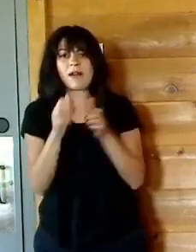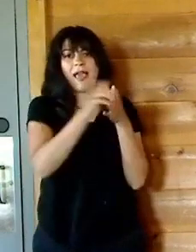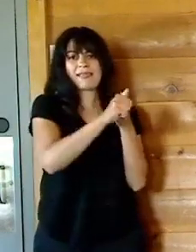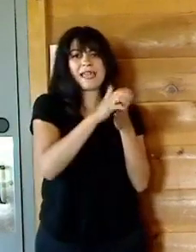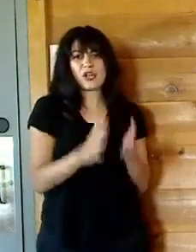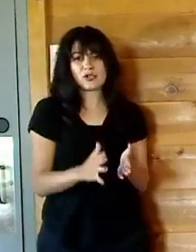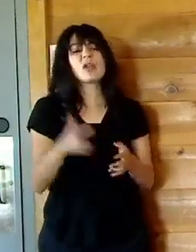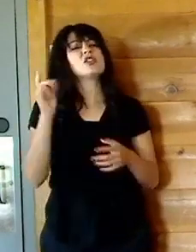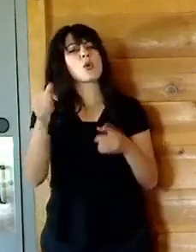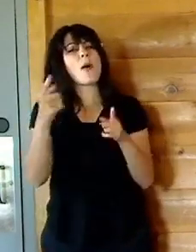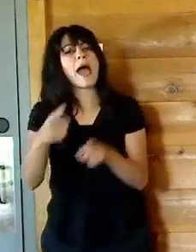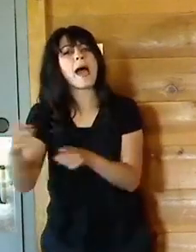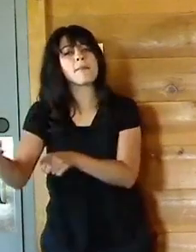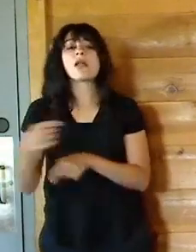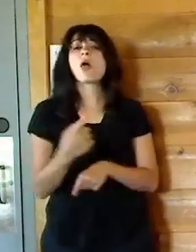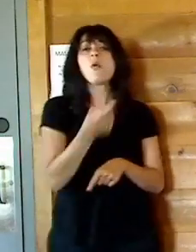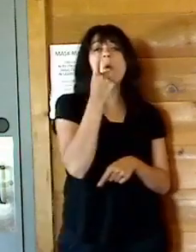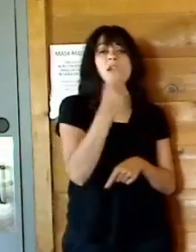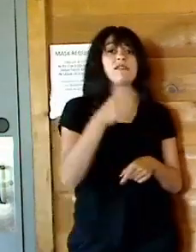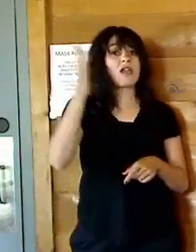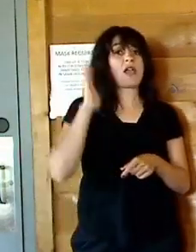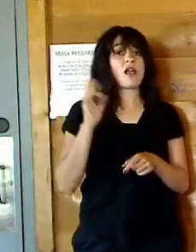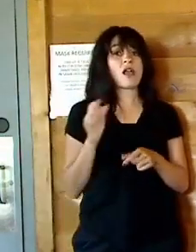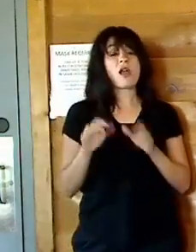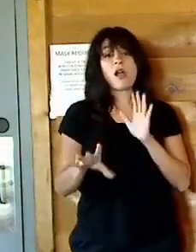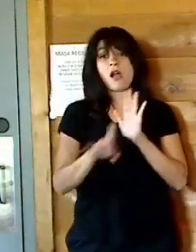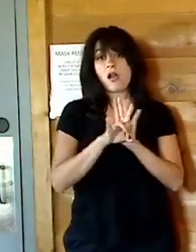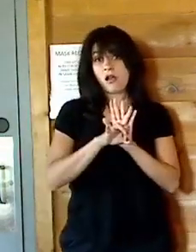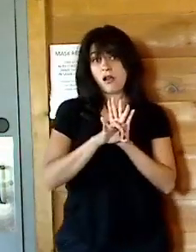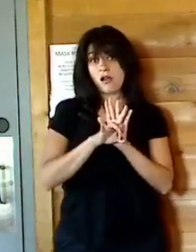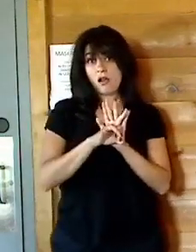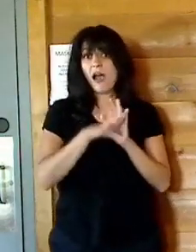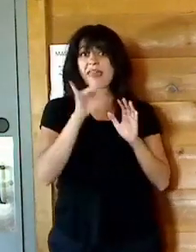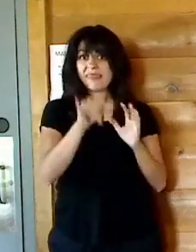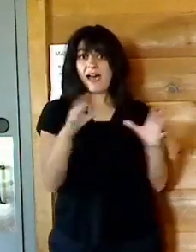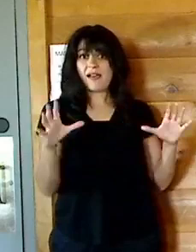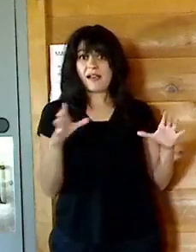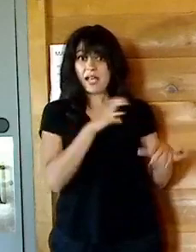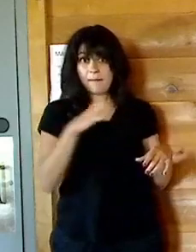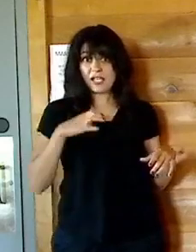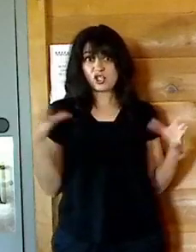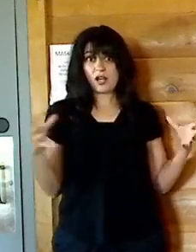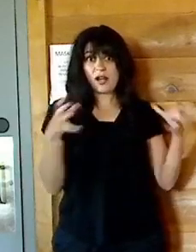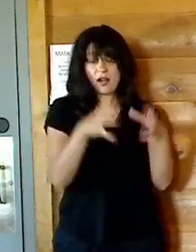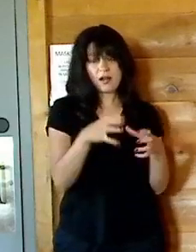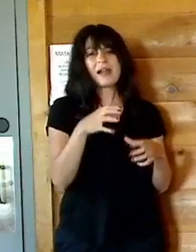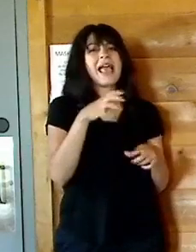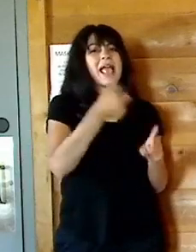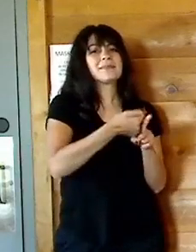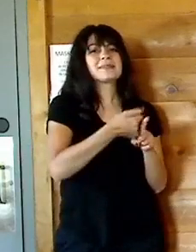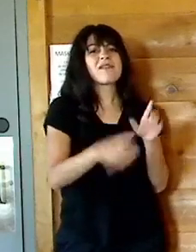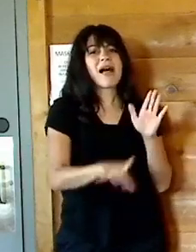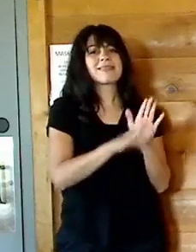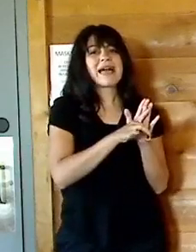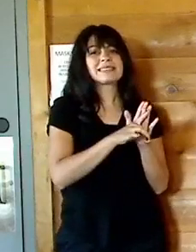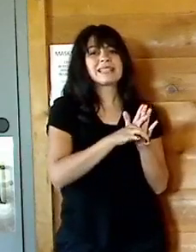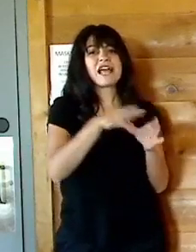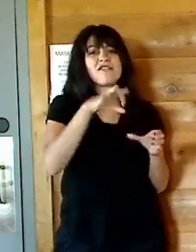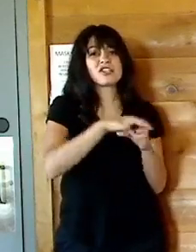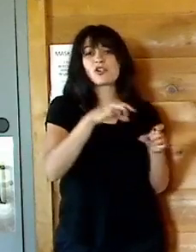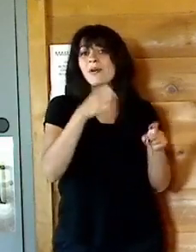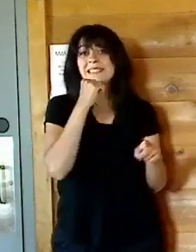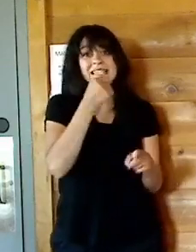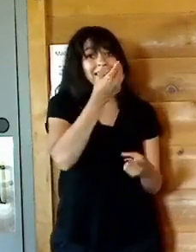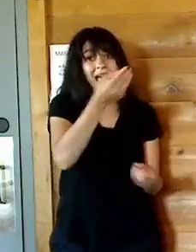is that one of the original appointees of the commission is an elected official and didn't disclose